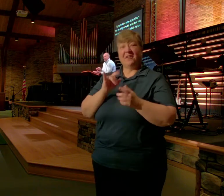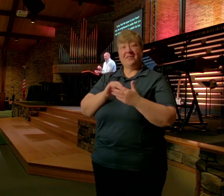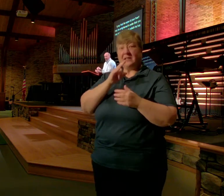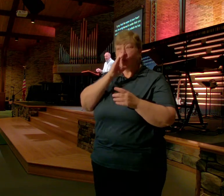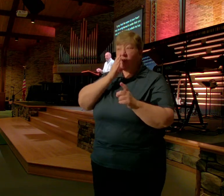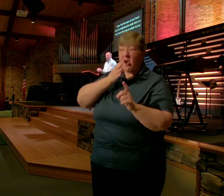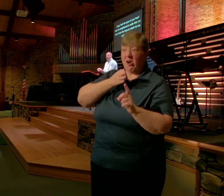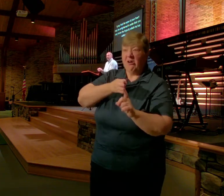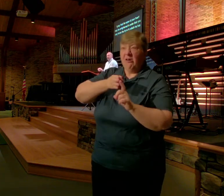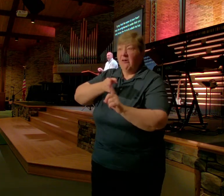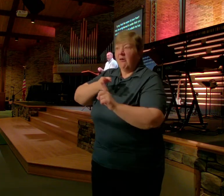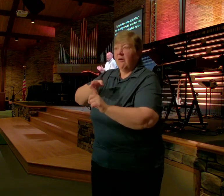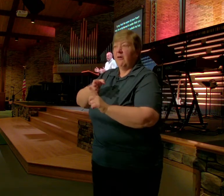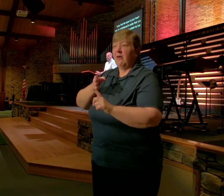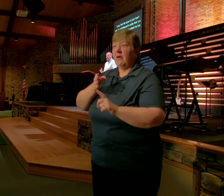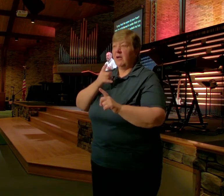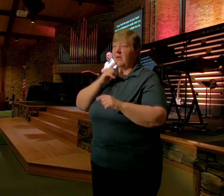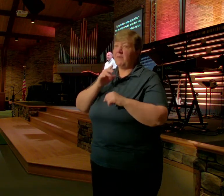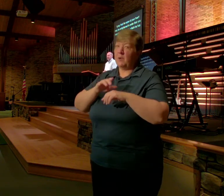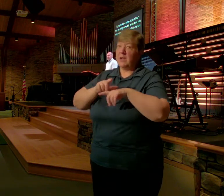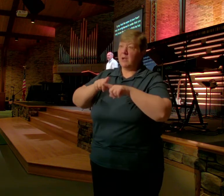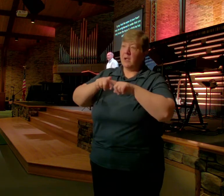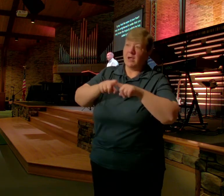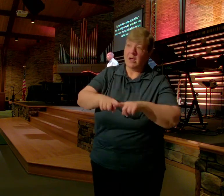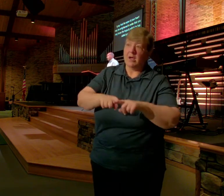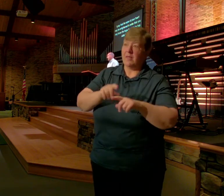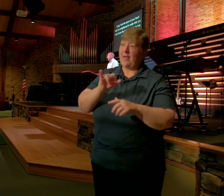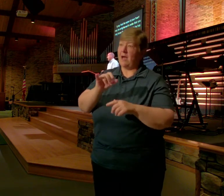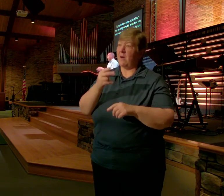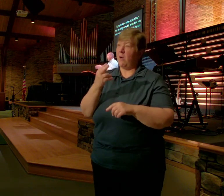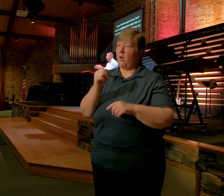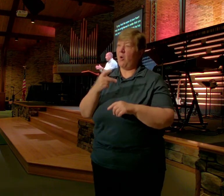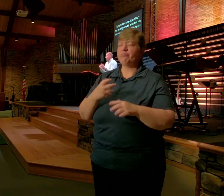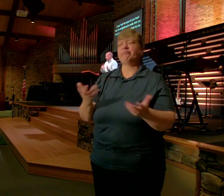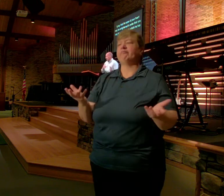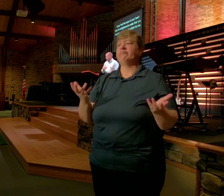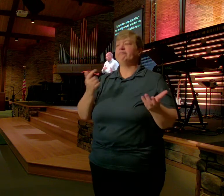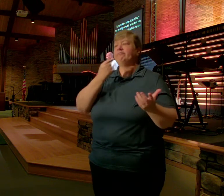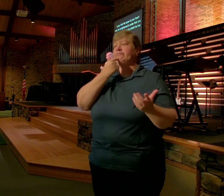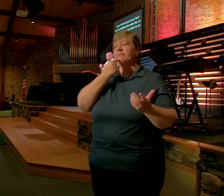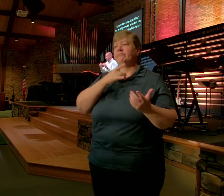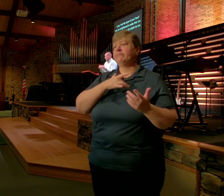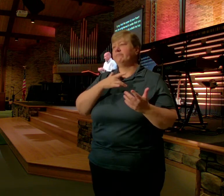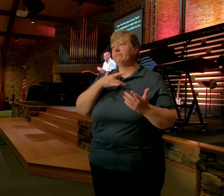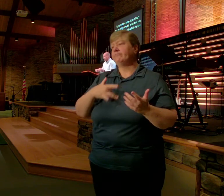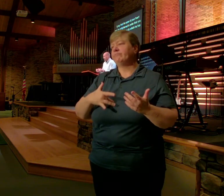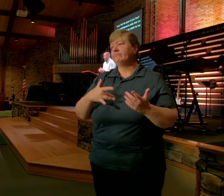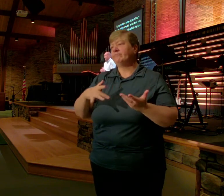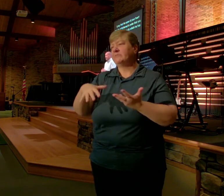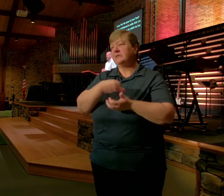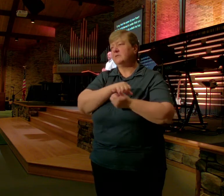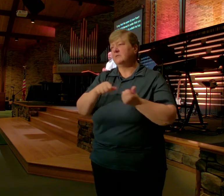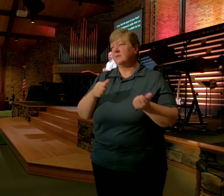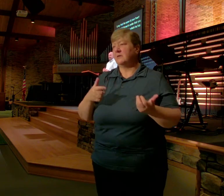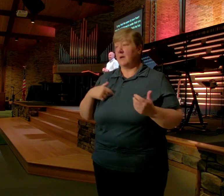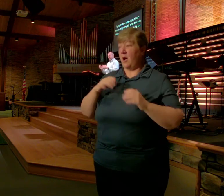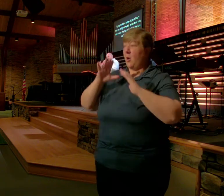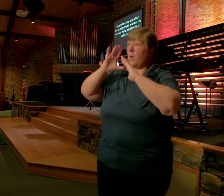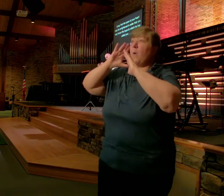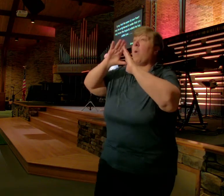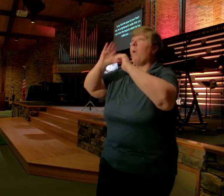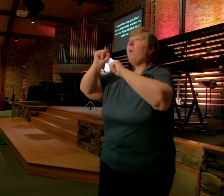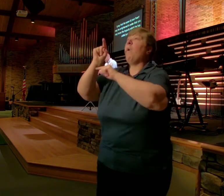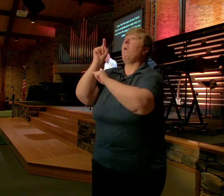It's just a Matter of time Before hope Gets dashed Our hope Has to be In Jesus Christ He's the Only secure